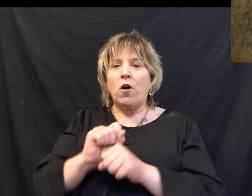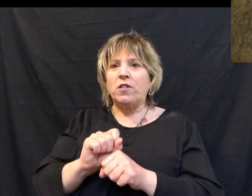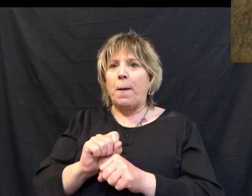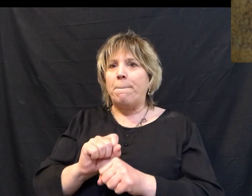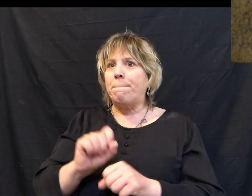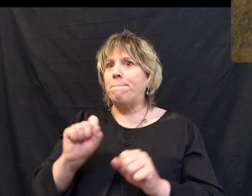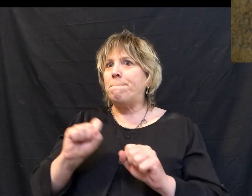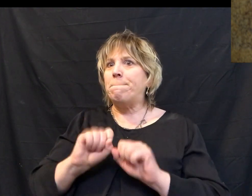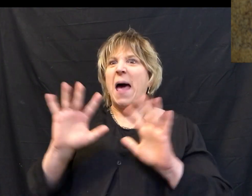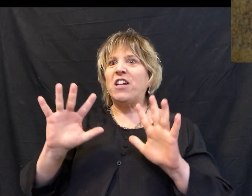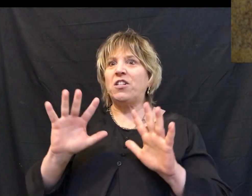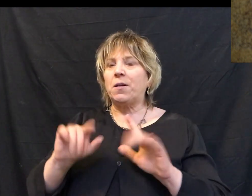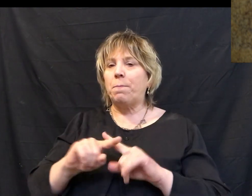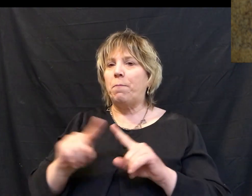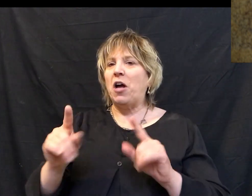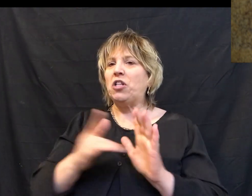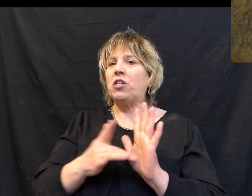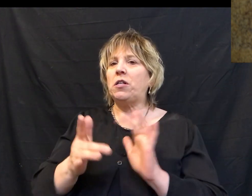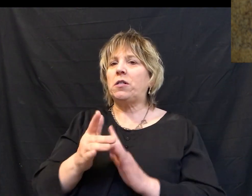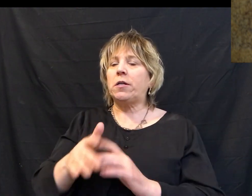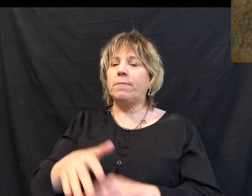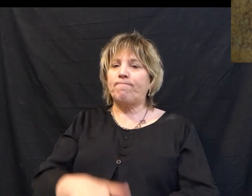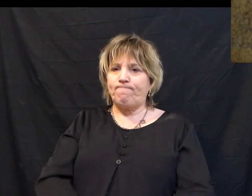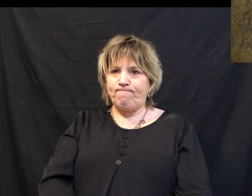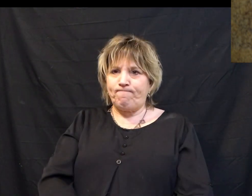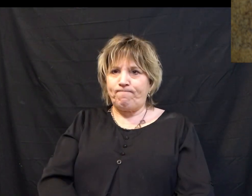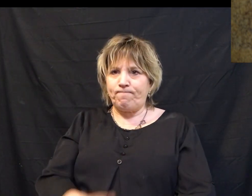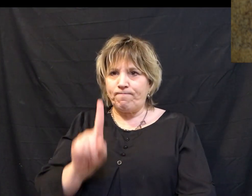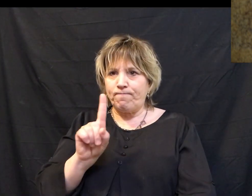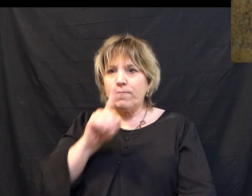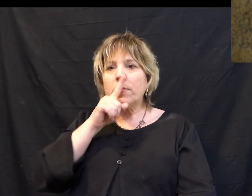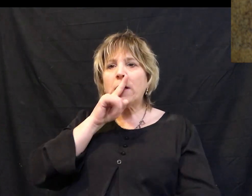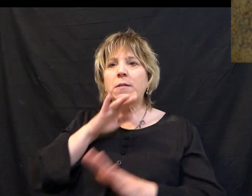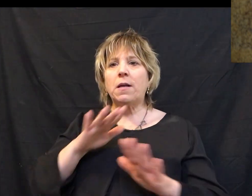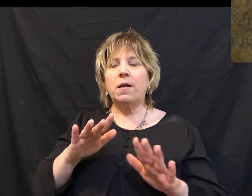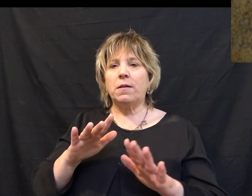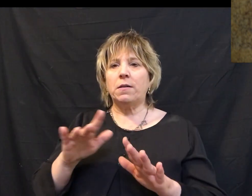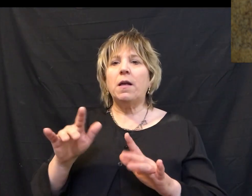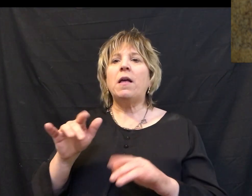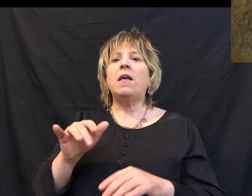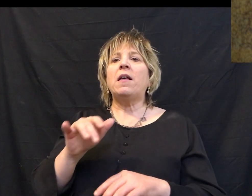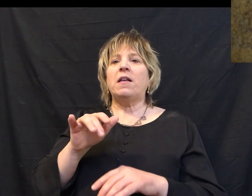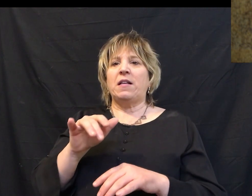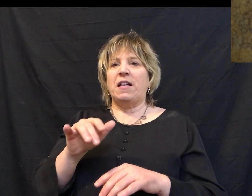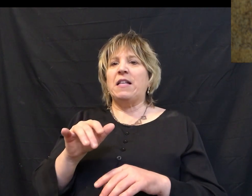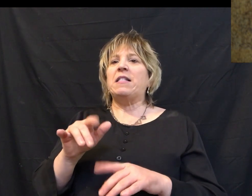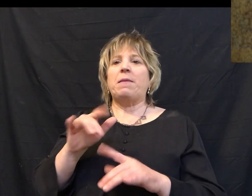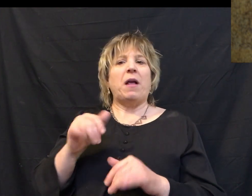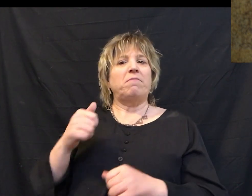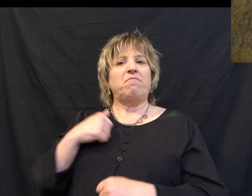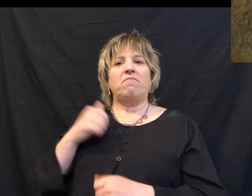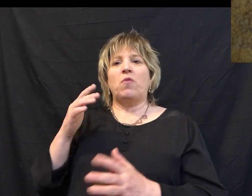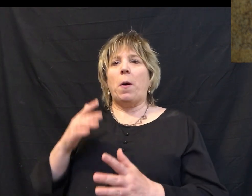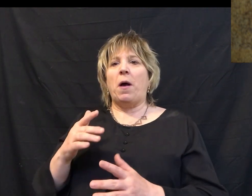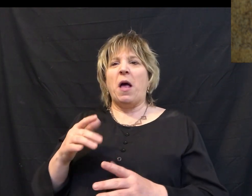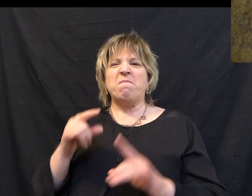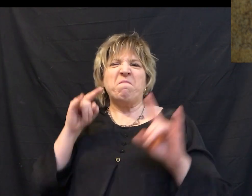if you will. But we're told that Jesus stood silent as Herod's soldiers mocked him and